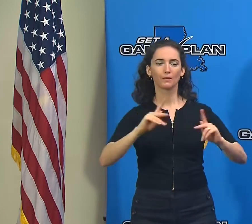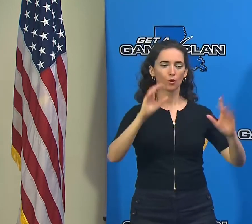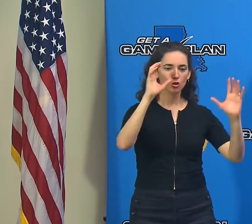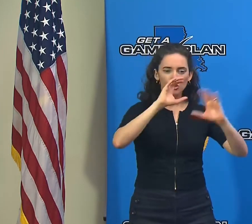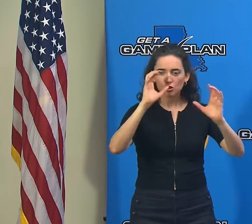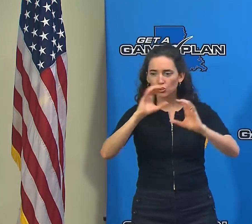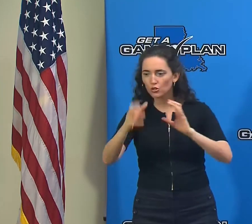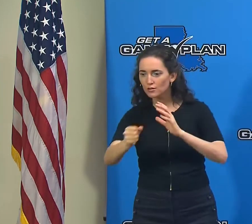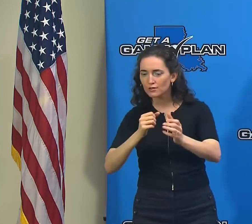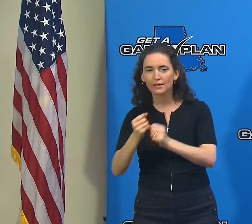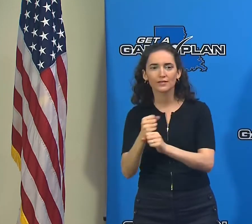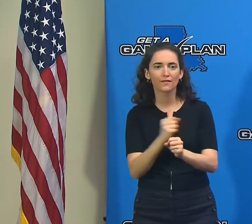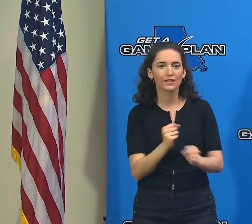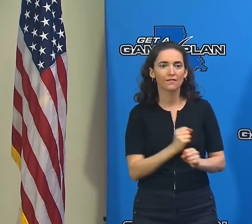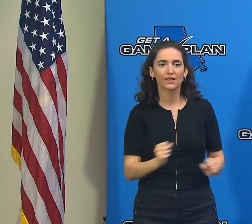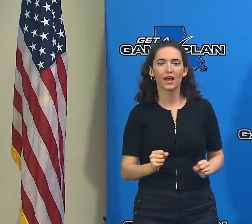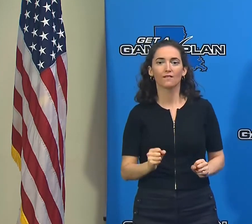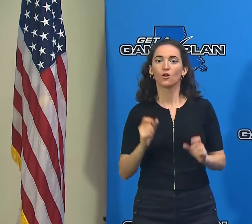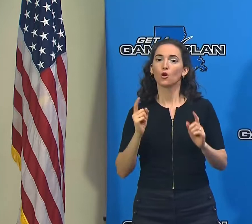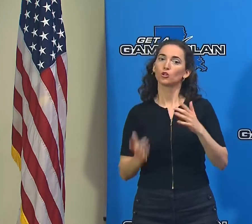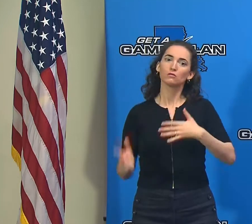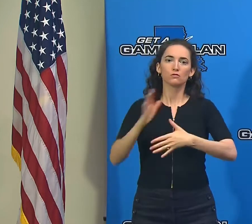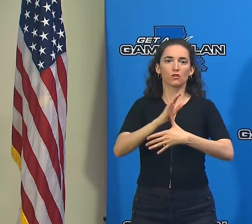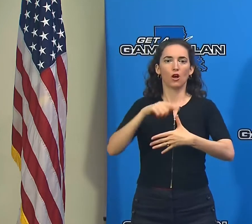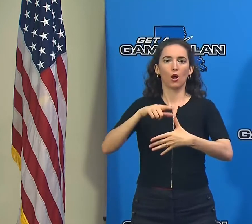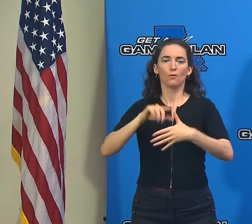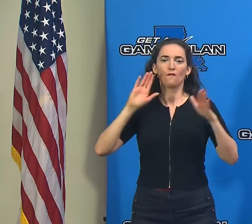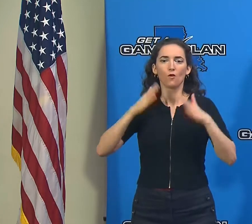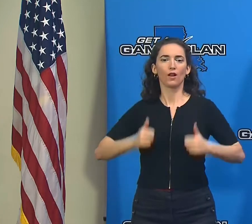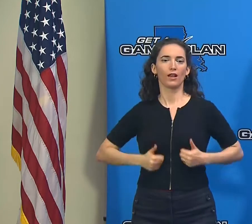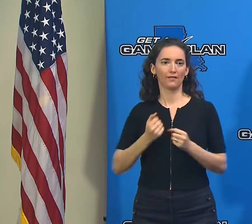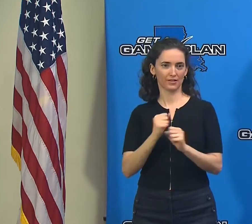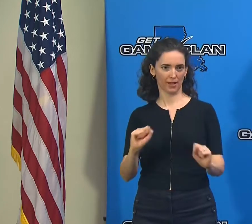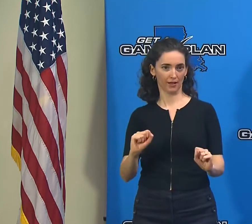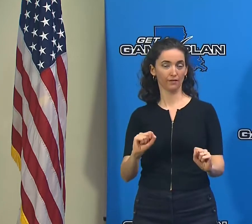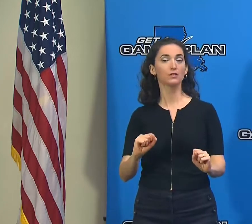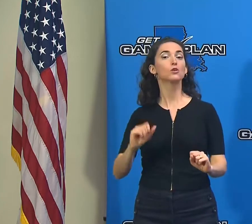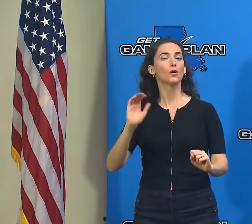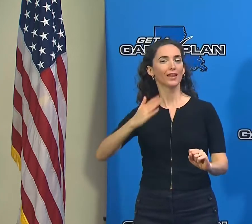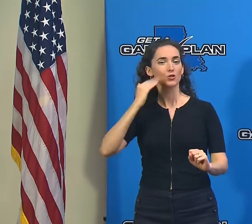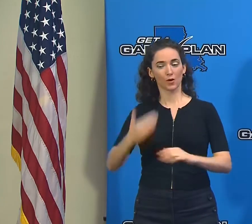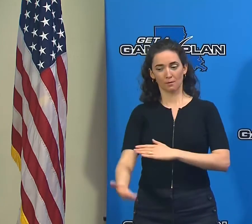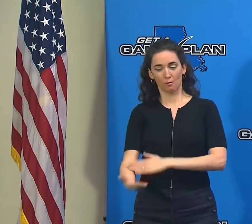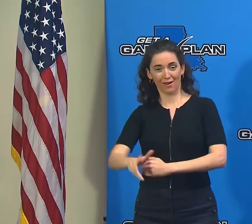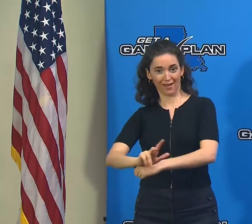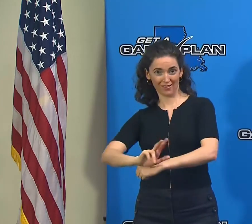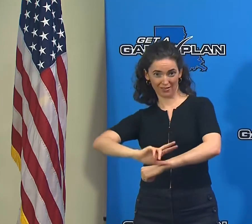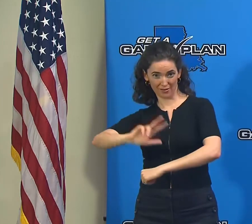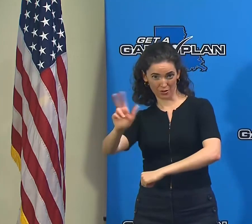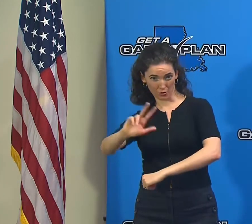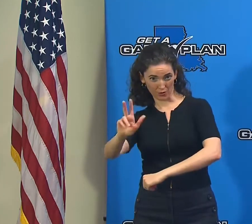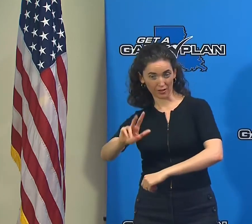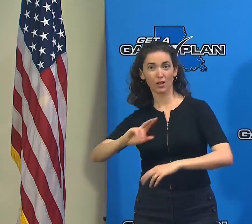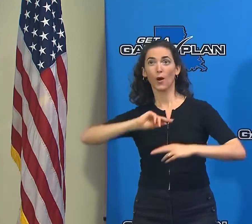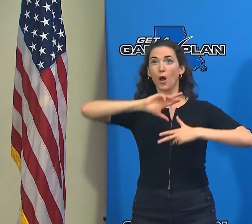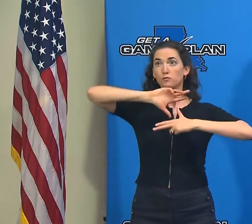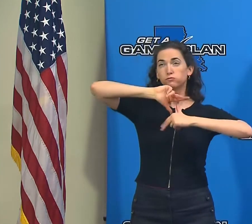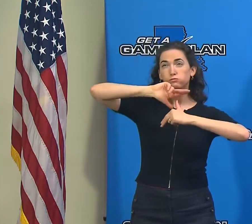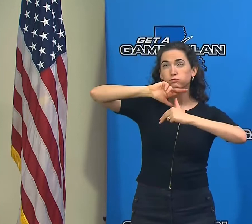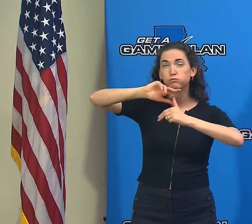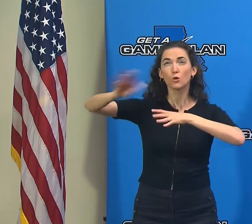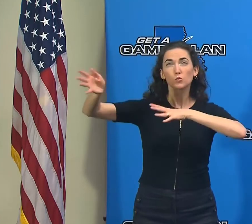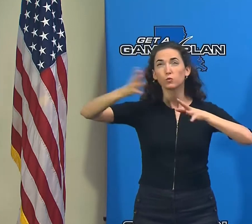priority. And to that end, at around 3 o'clock this morning, as soon as the weather allowed,